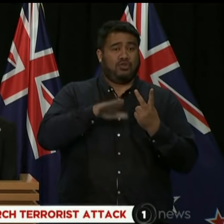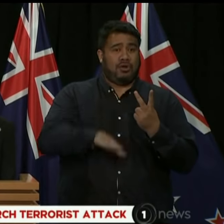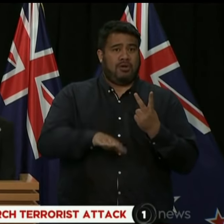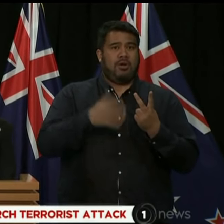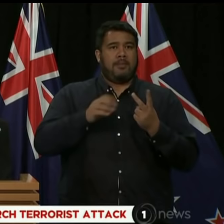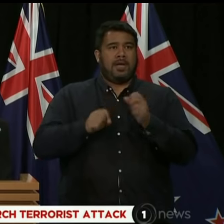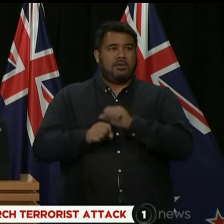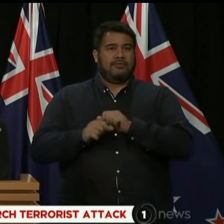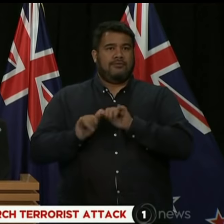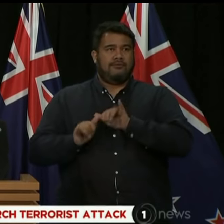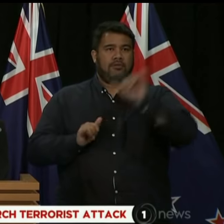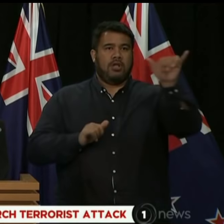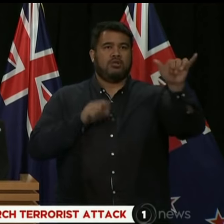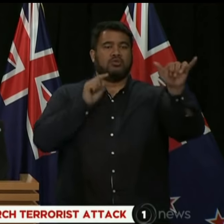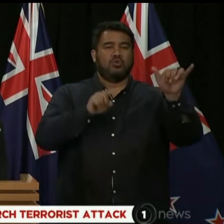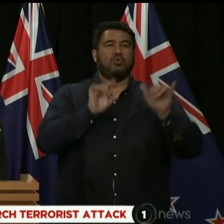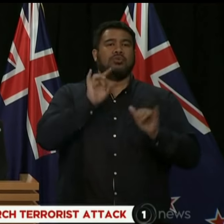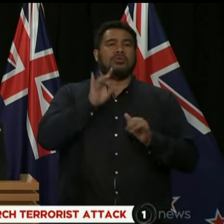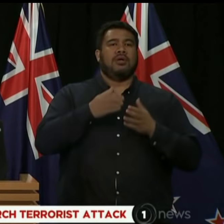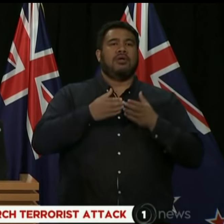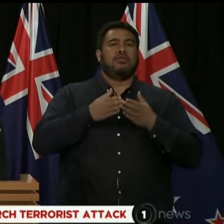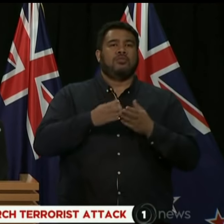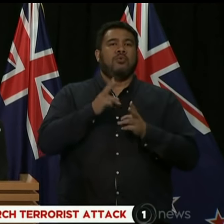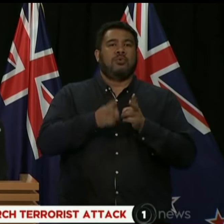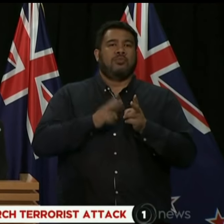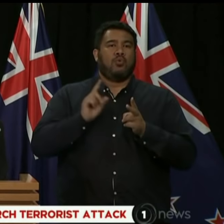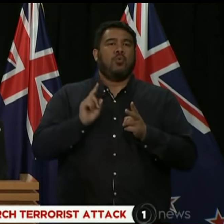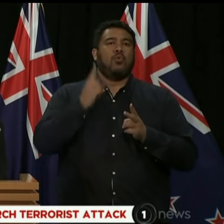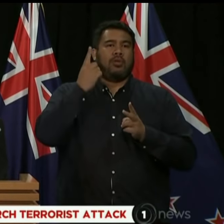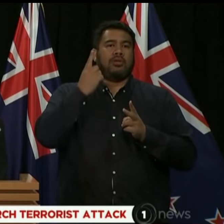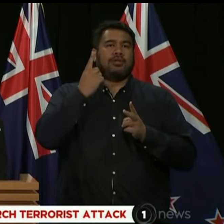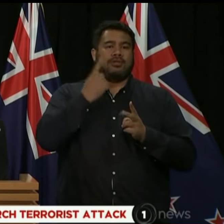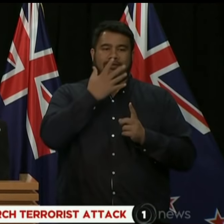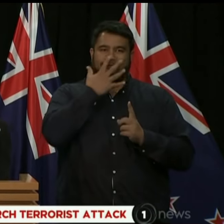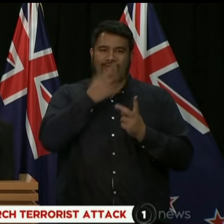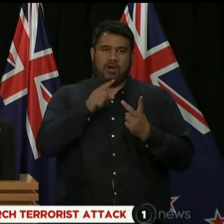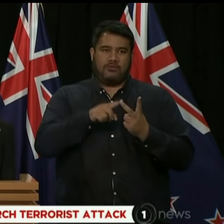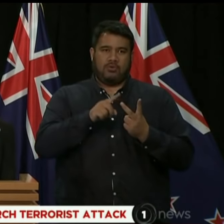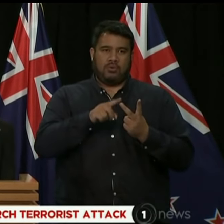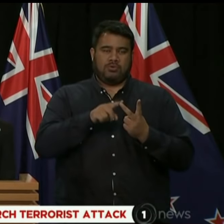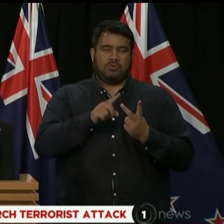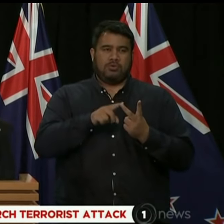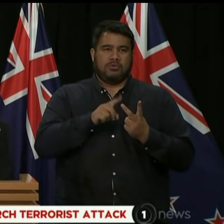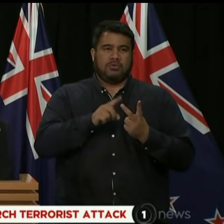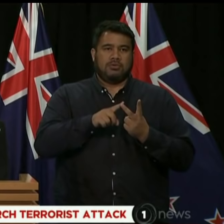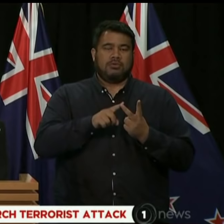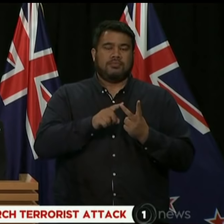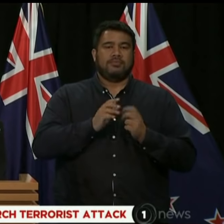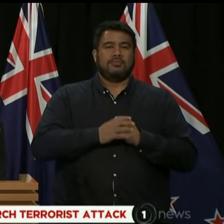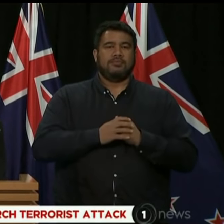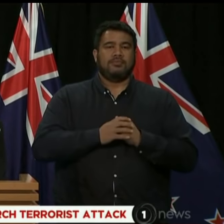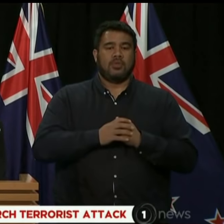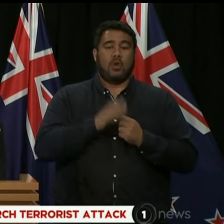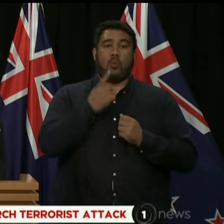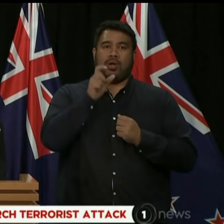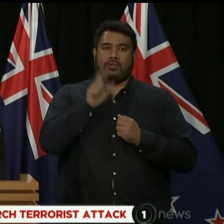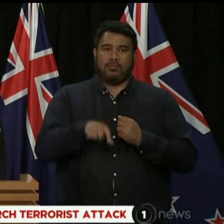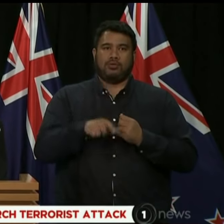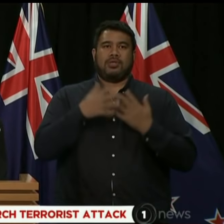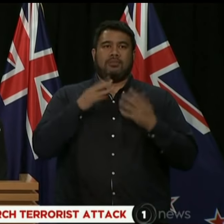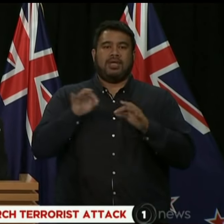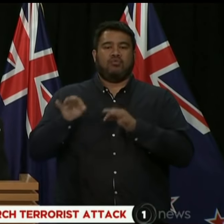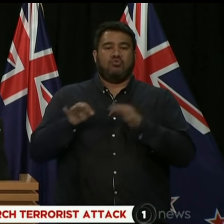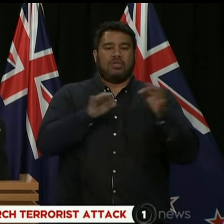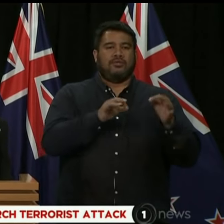transported today to Starship Hospital in Auckland. This is the only transfer that has taken place.